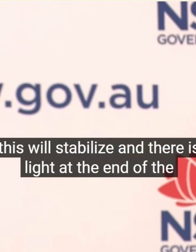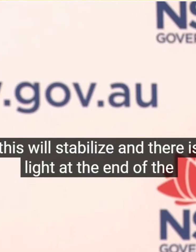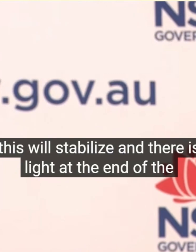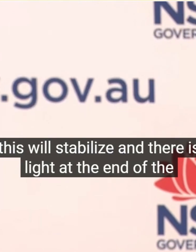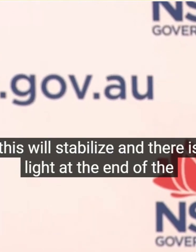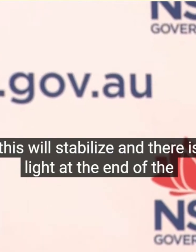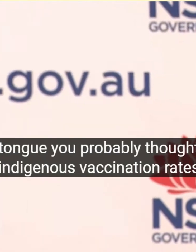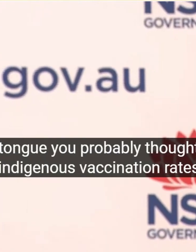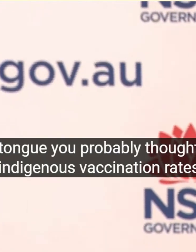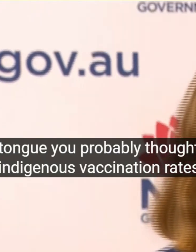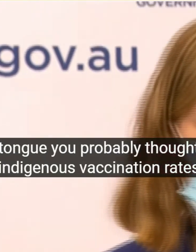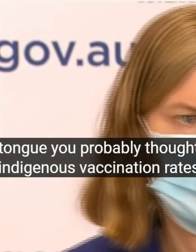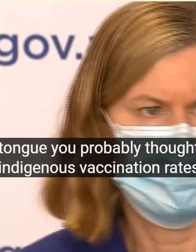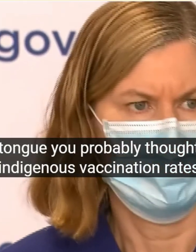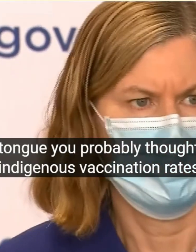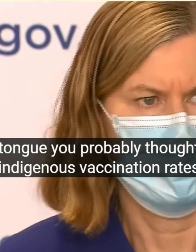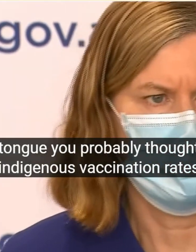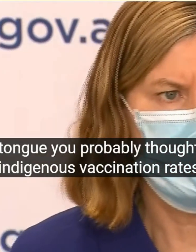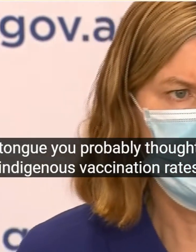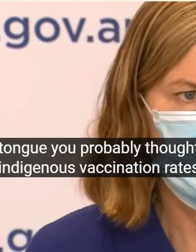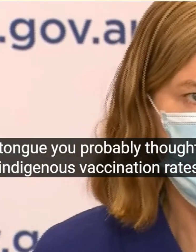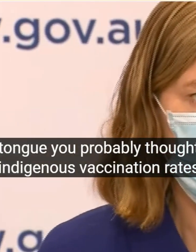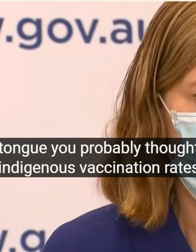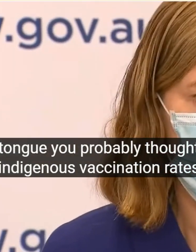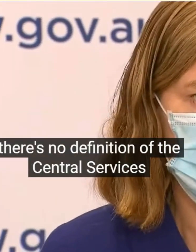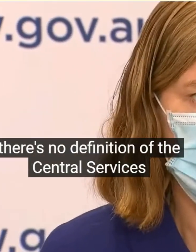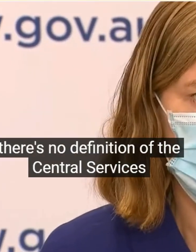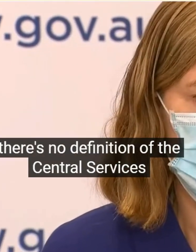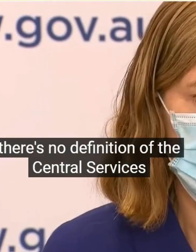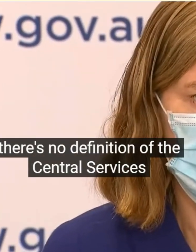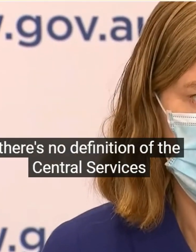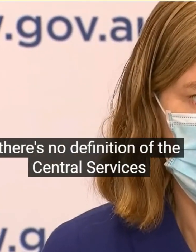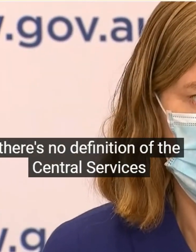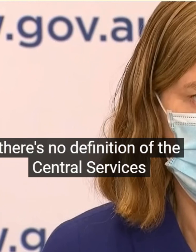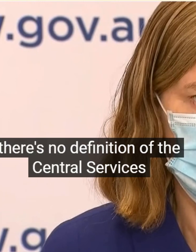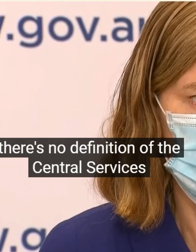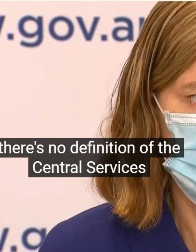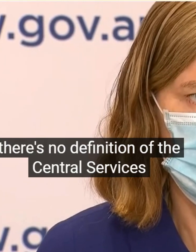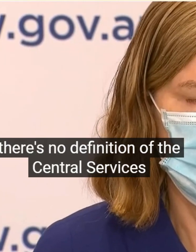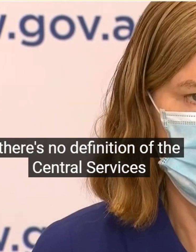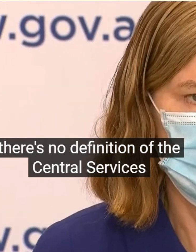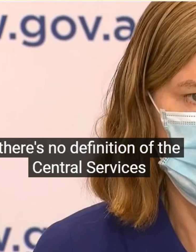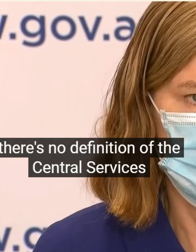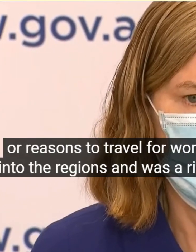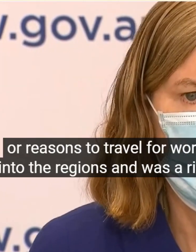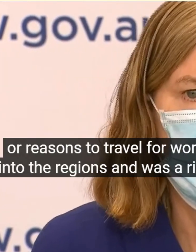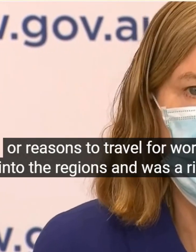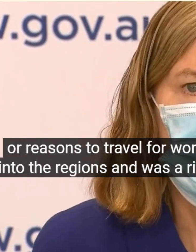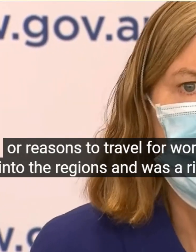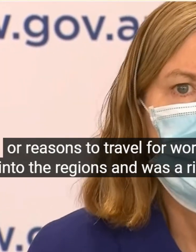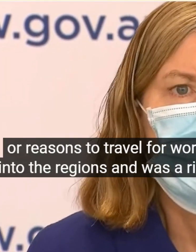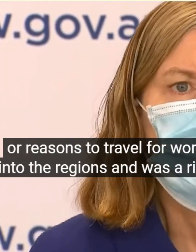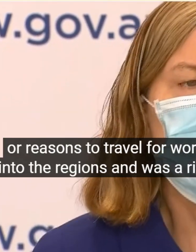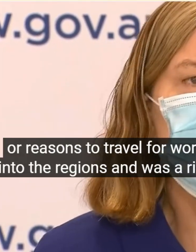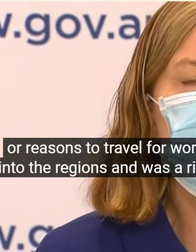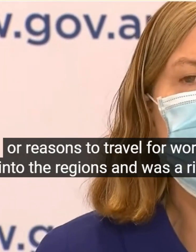There's No Definition Of Essential Services Or Reasons To Travel For Work Into The Regions And Was A Ring Of Steel One Of The Extra Measures You Put